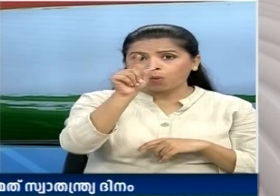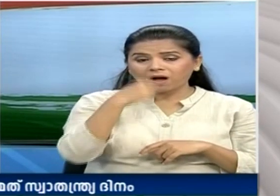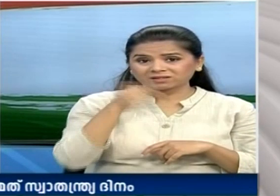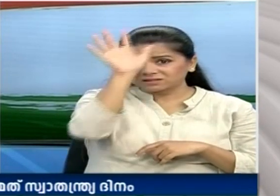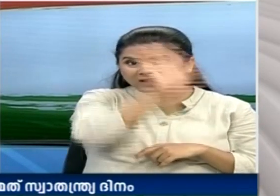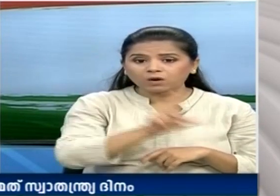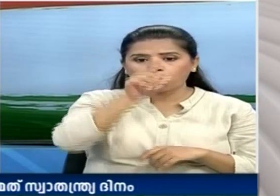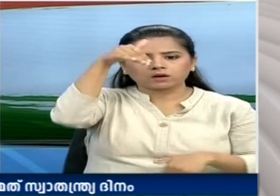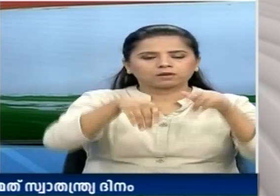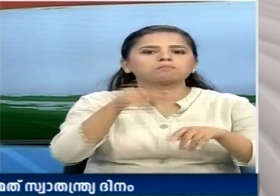debated.